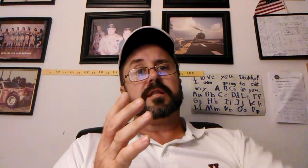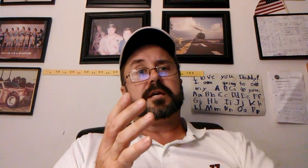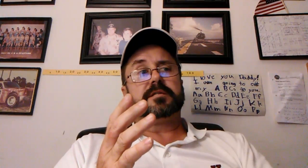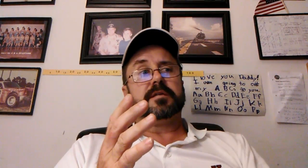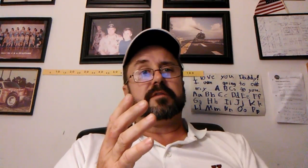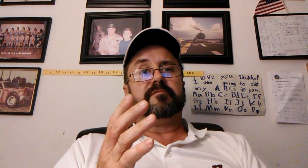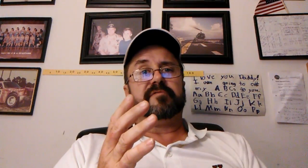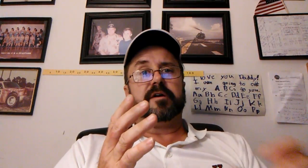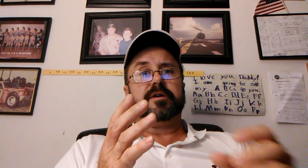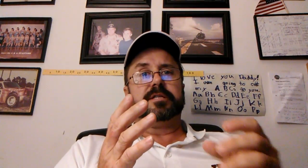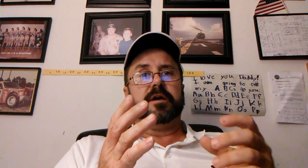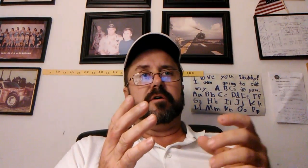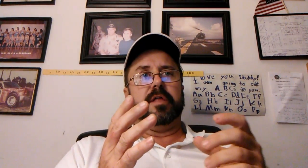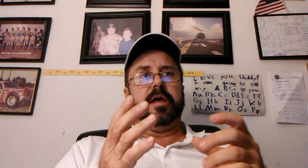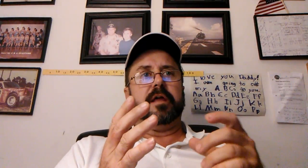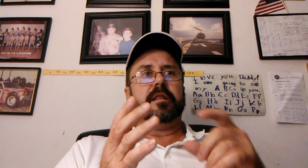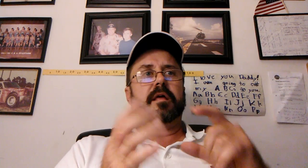in fairytale land.